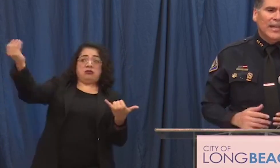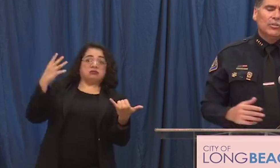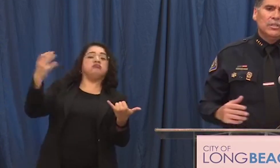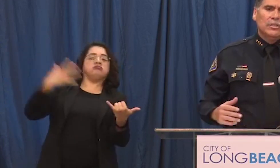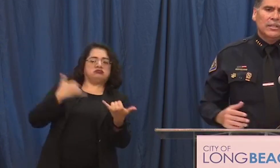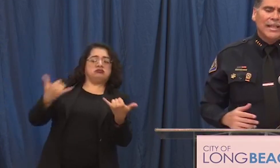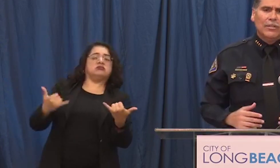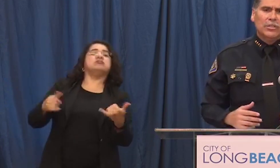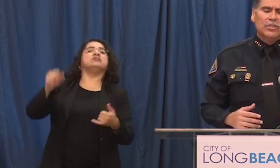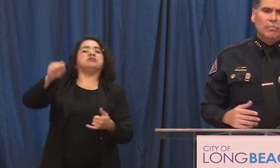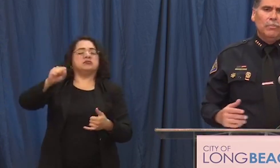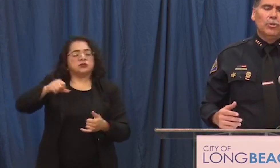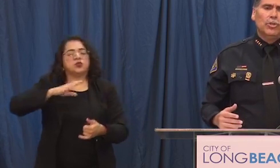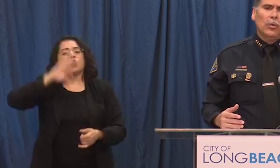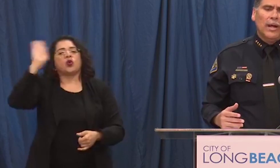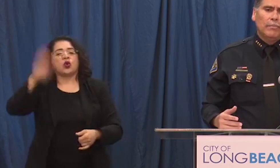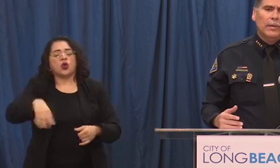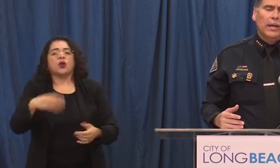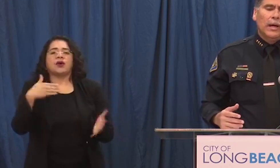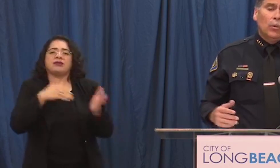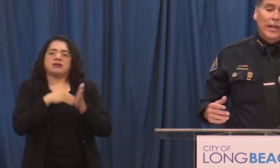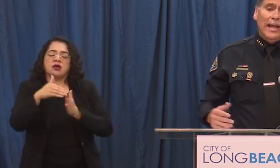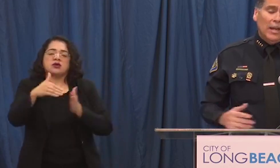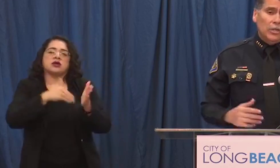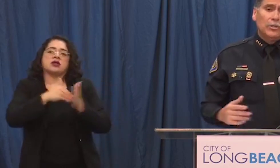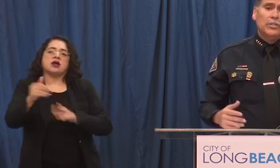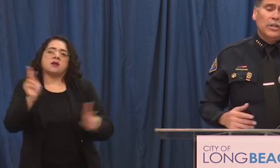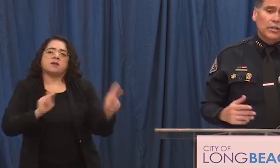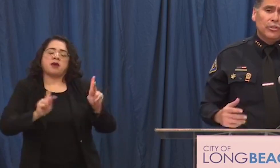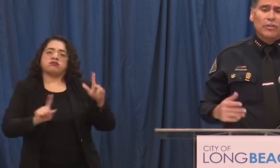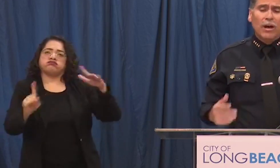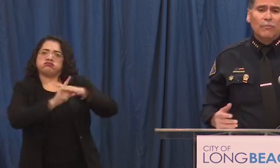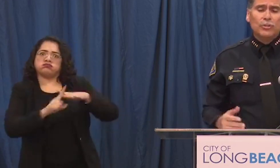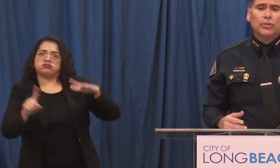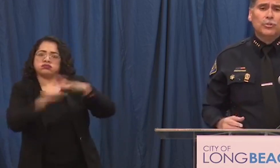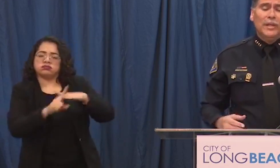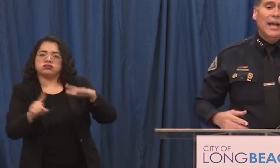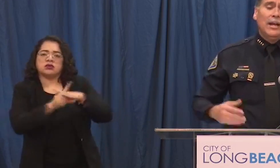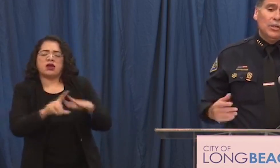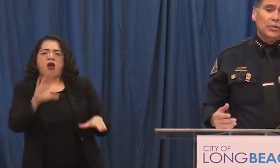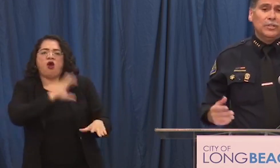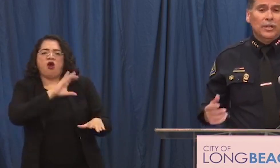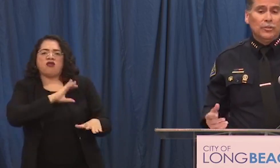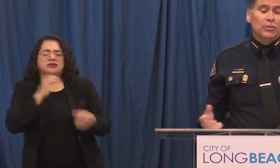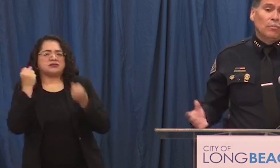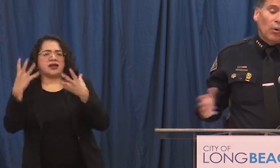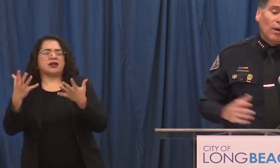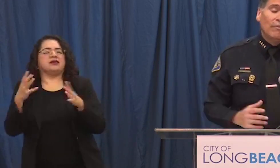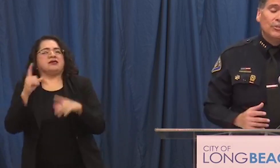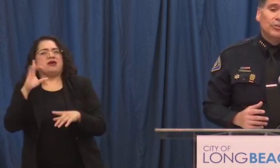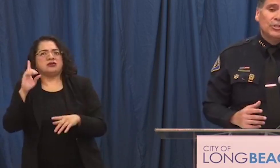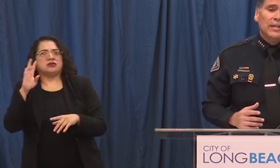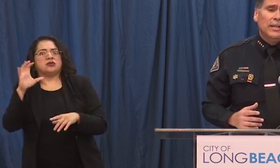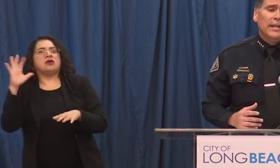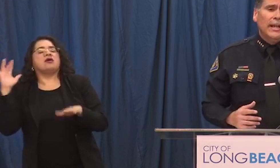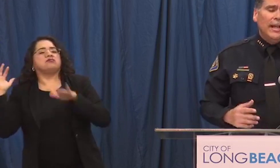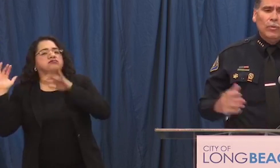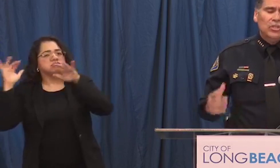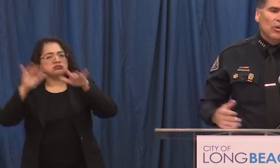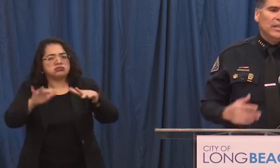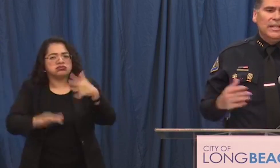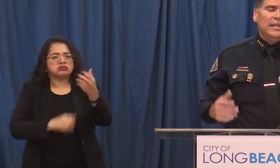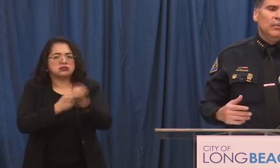uh thousands and thousands of people showed up we had hundreds and hundreds of officers we got hundreds and hundreds of more officers in